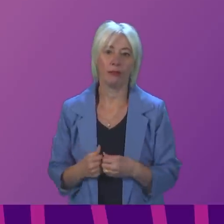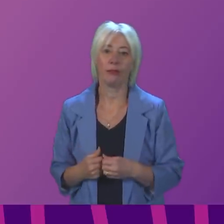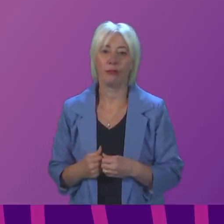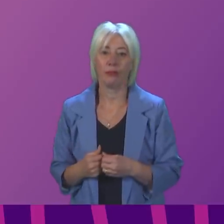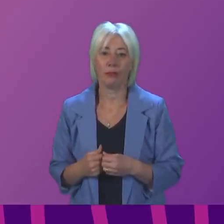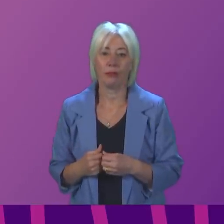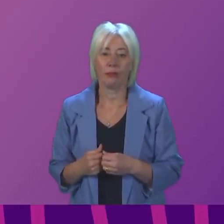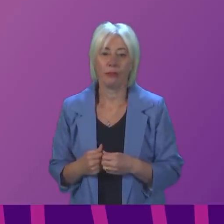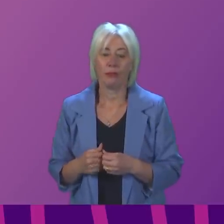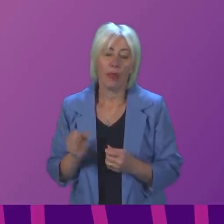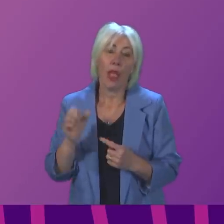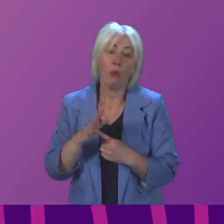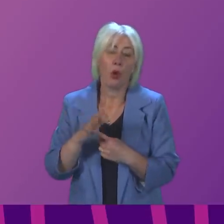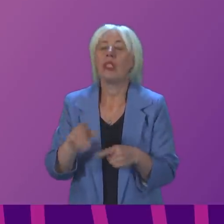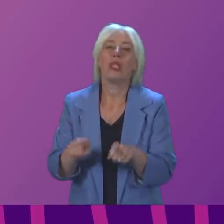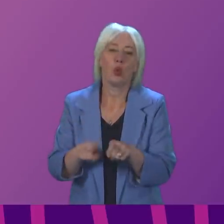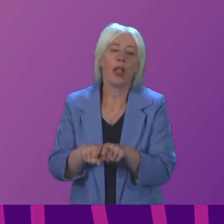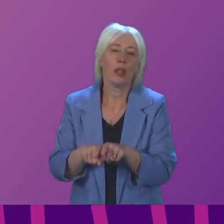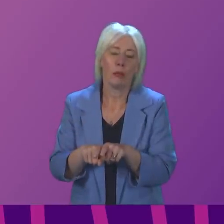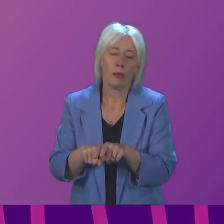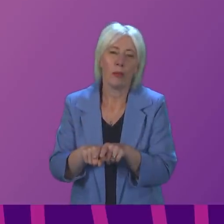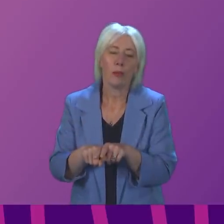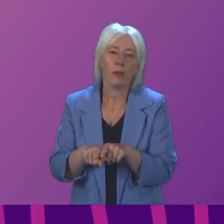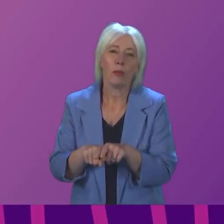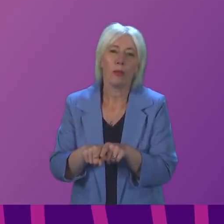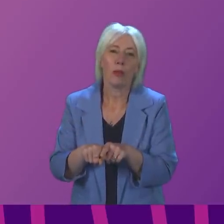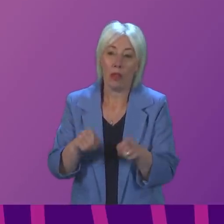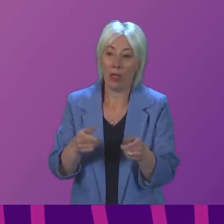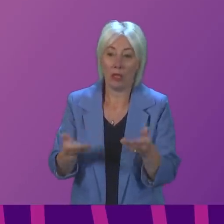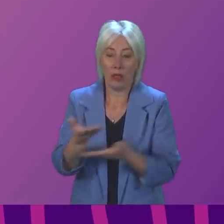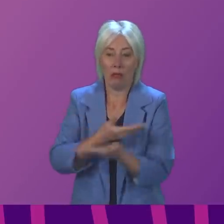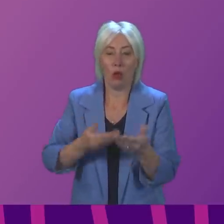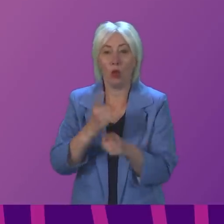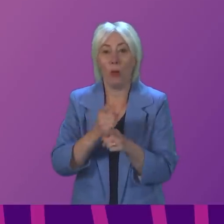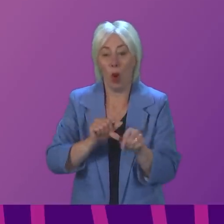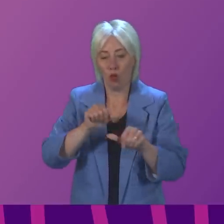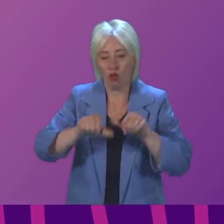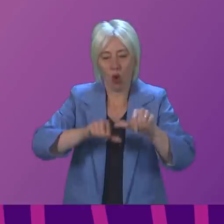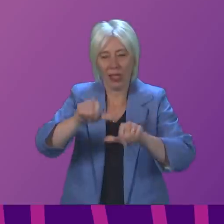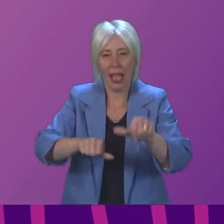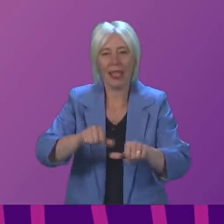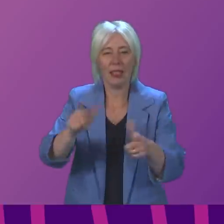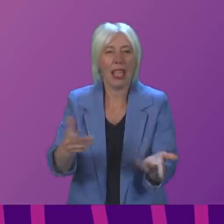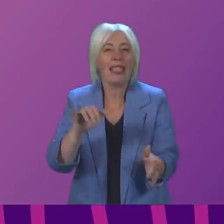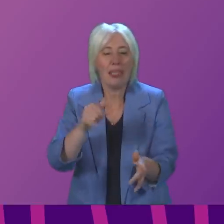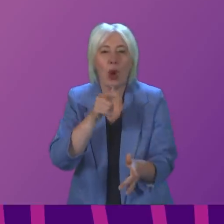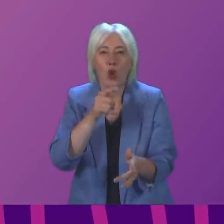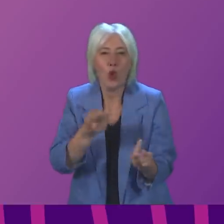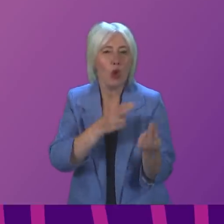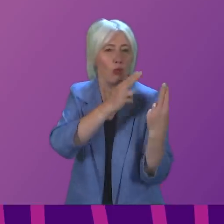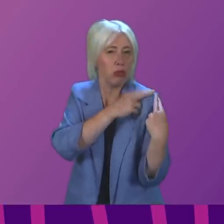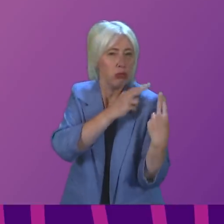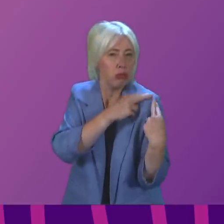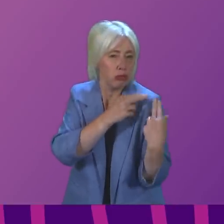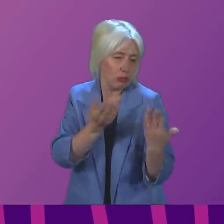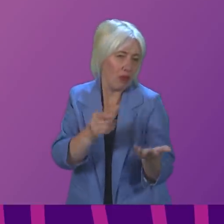I think it is also important to note that what we are talking about is process, but actually where is the accountability and responsibility